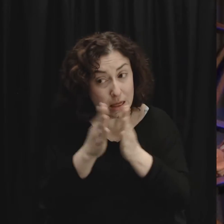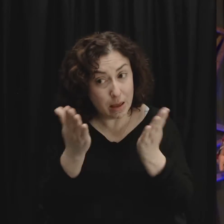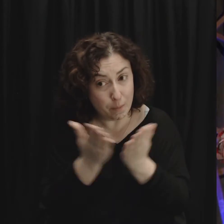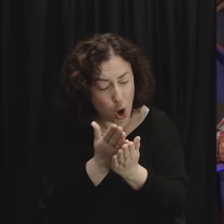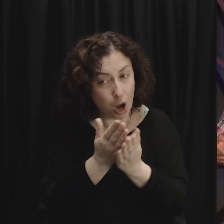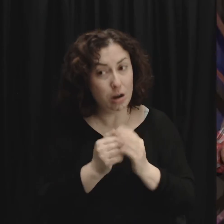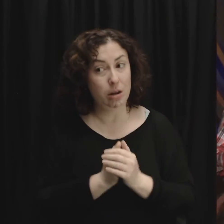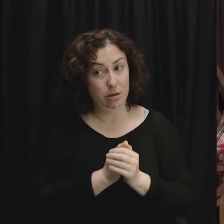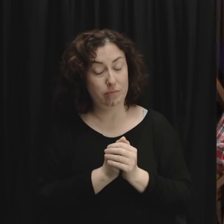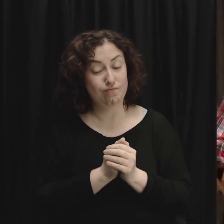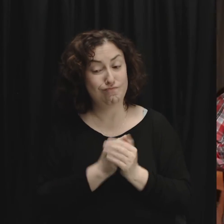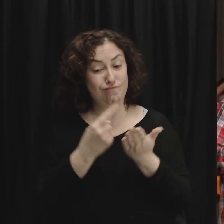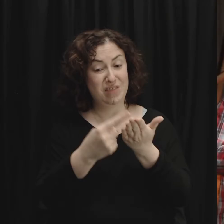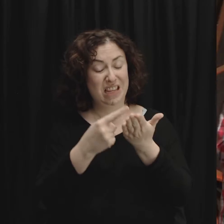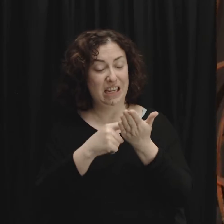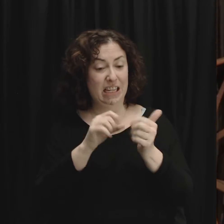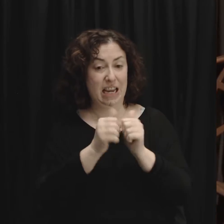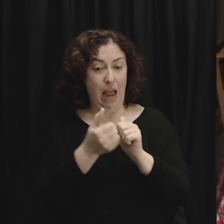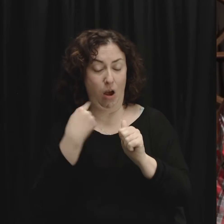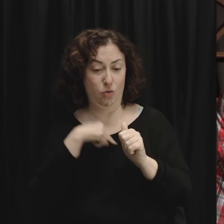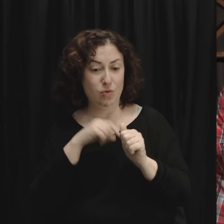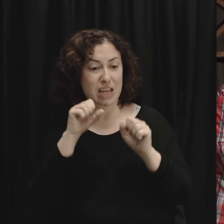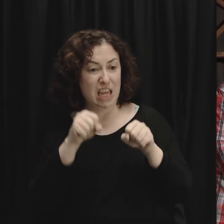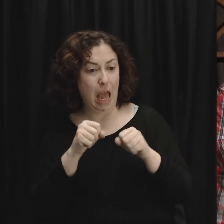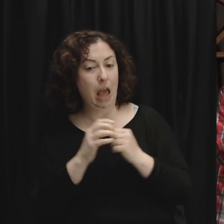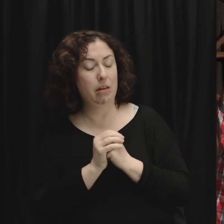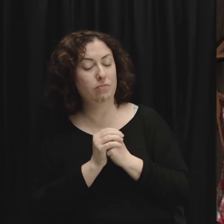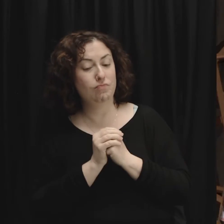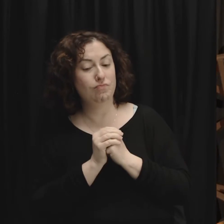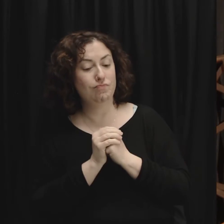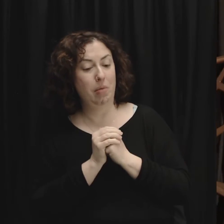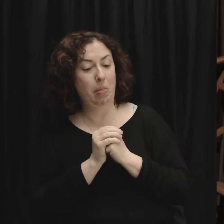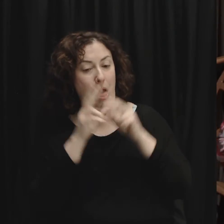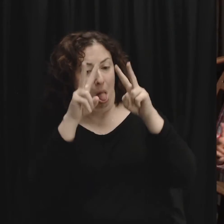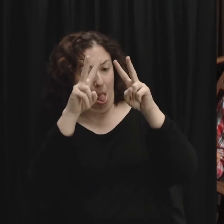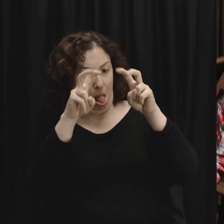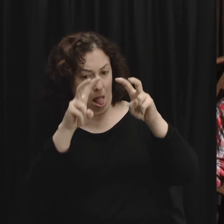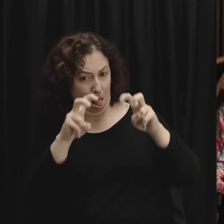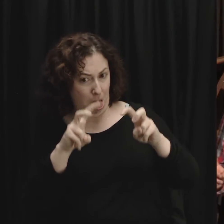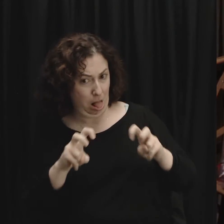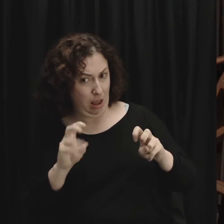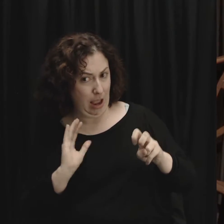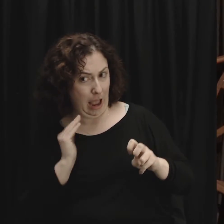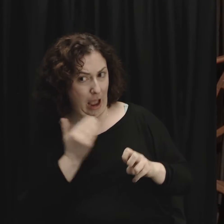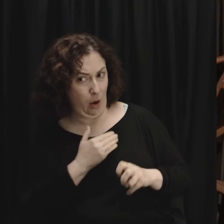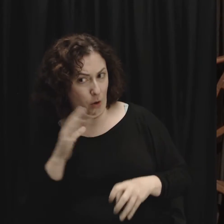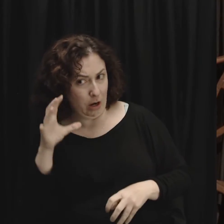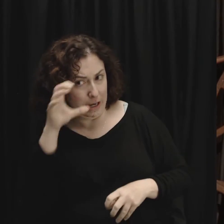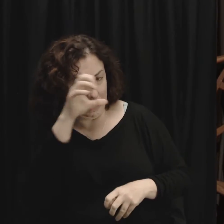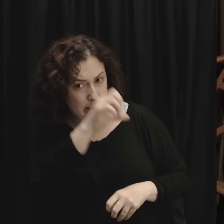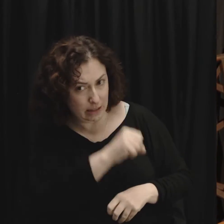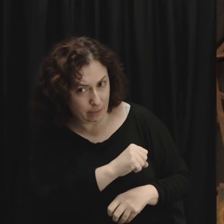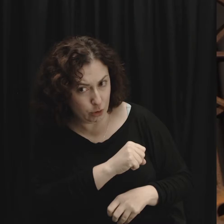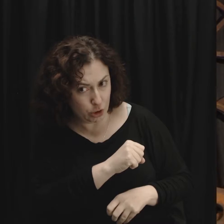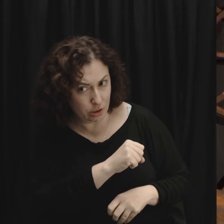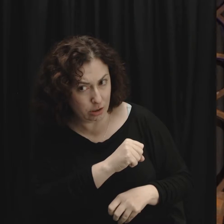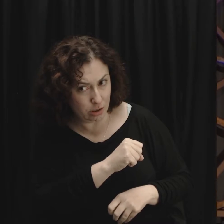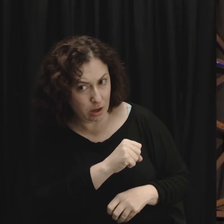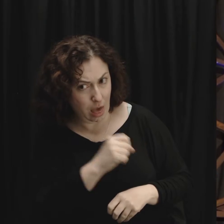about how we can check out our assumptions let just pause there for a minute because I don't want to just brush past that think about